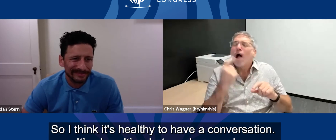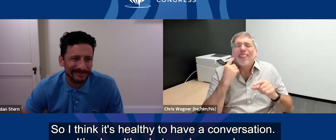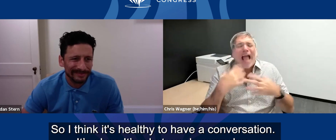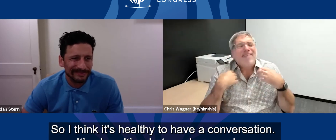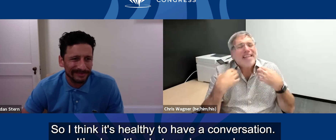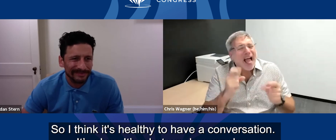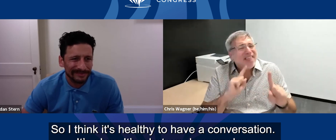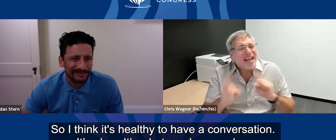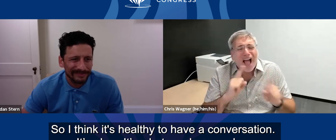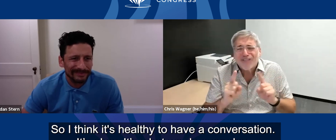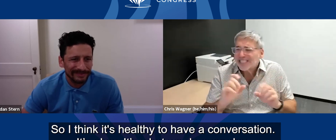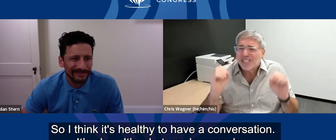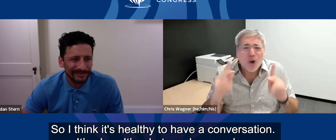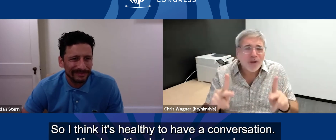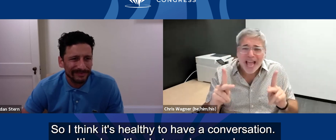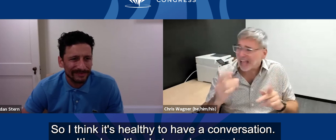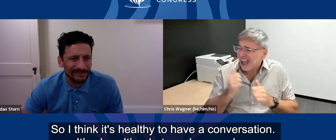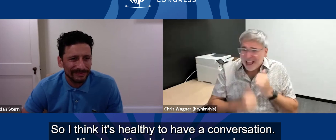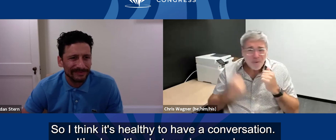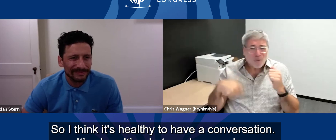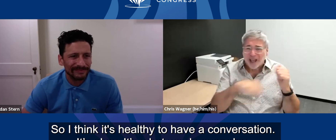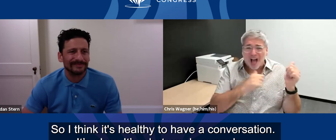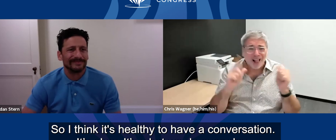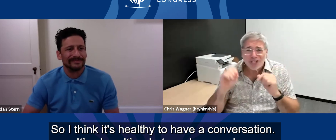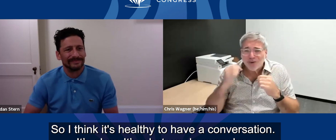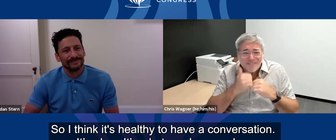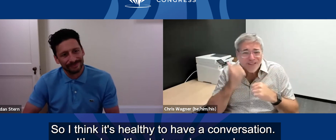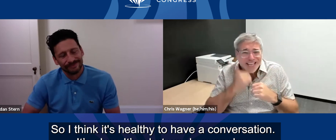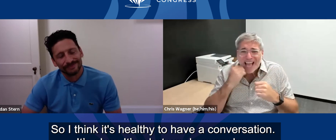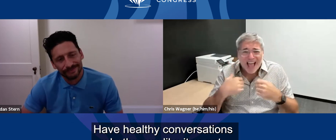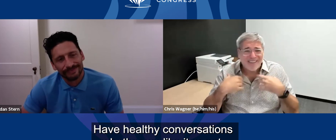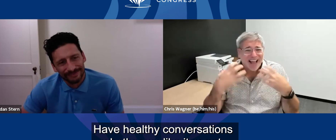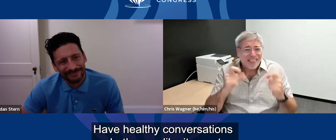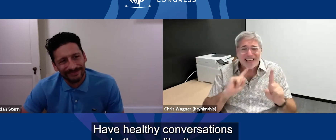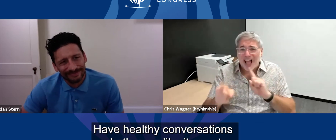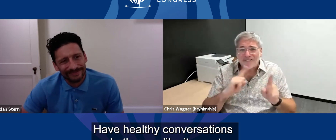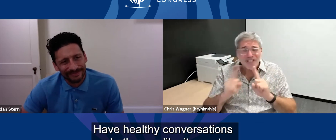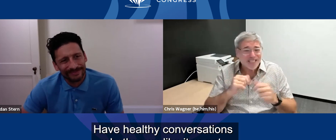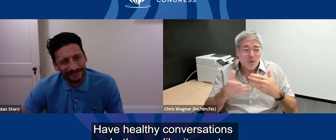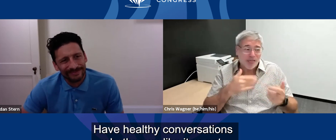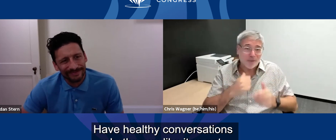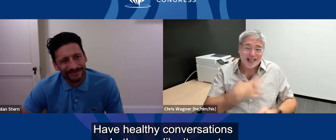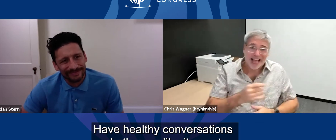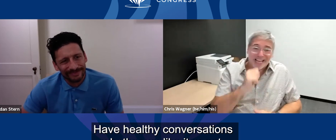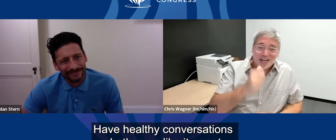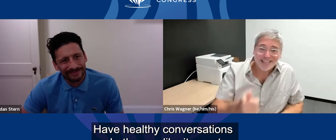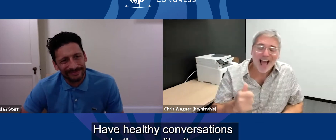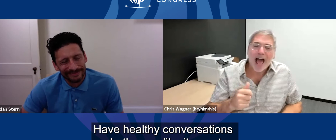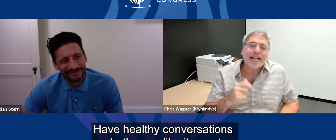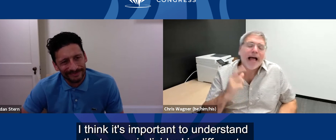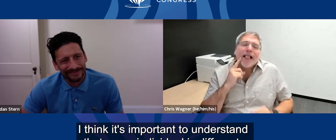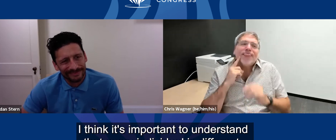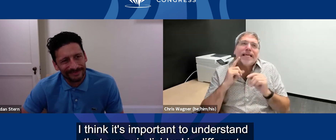too. So I think it's healthy to have a conversation. It's okay. It's what we do every day. Have healthy conversations.